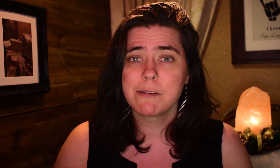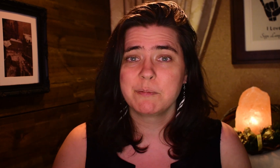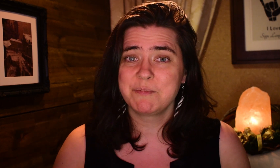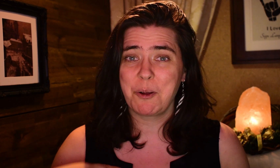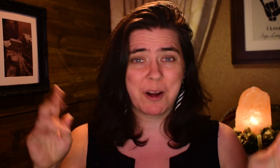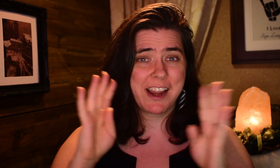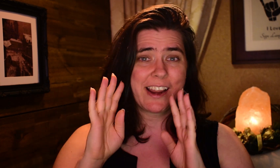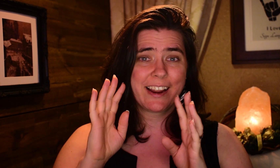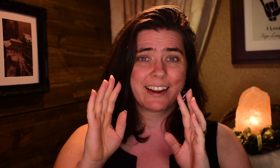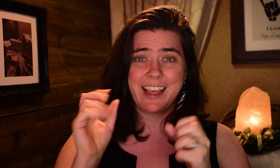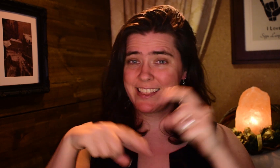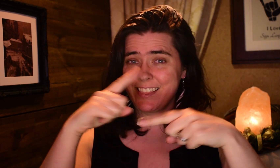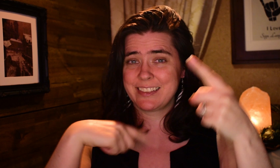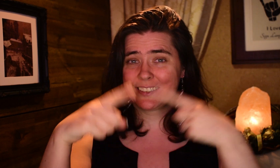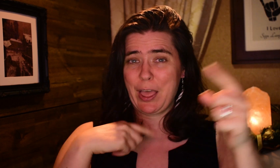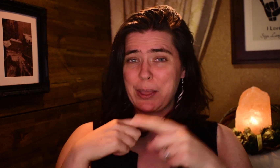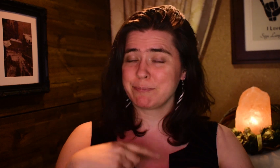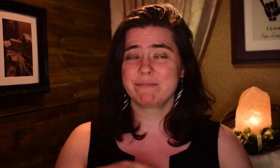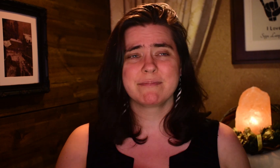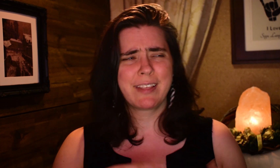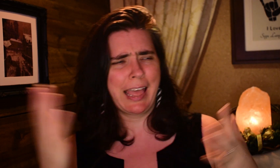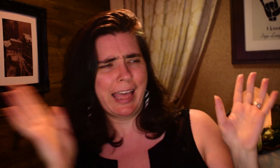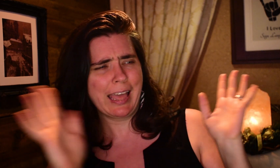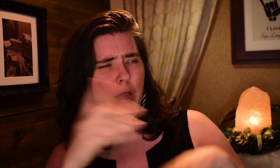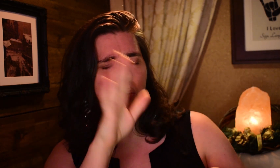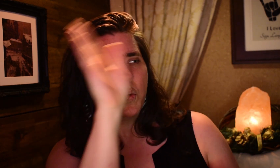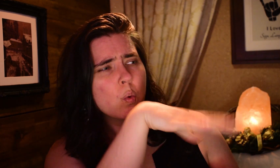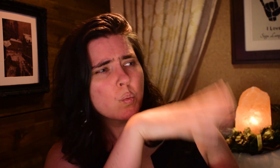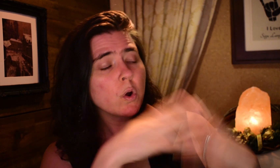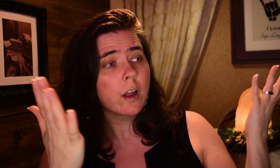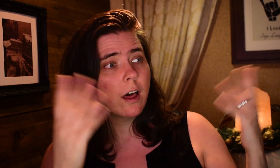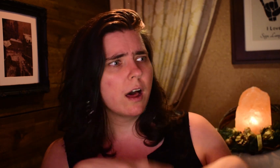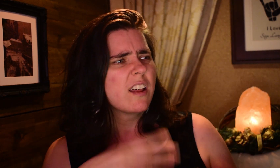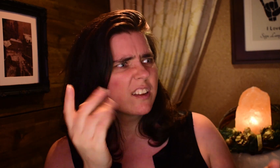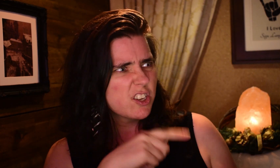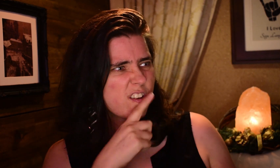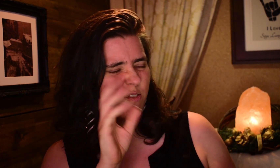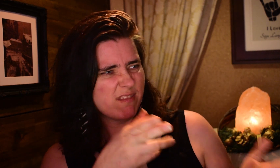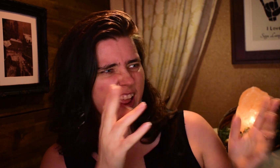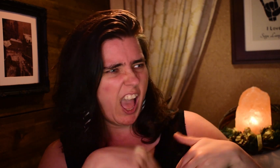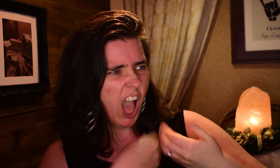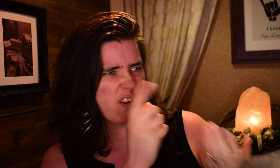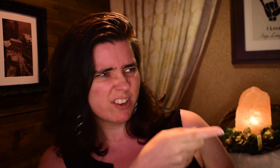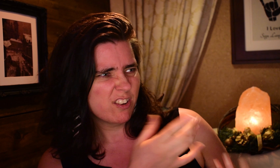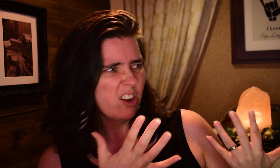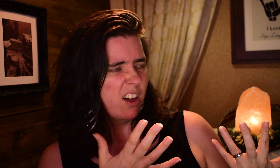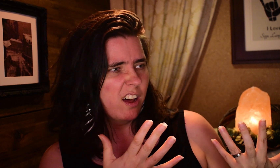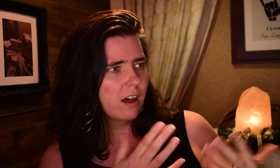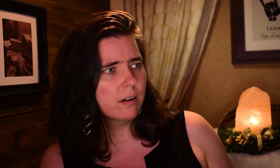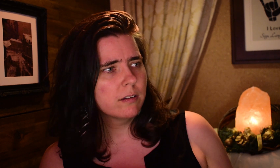when that happened, we would sign. Hello. How are you